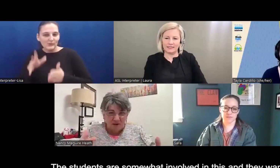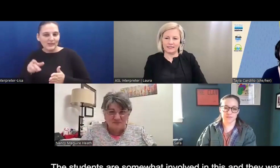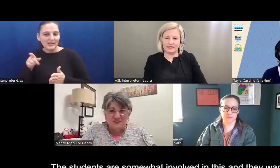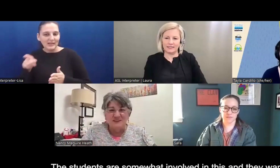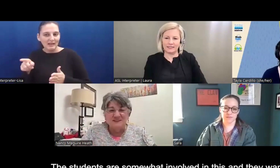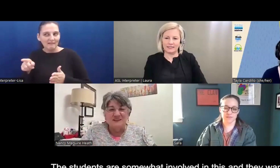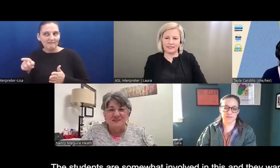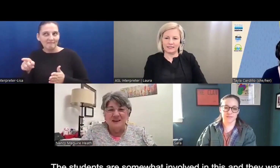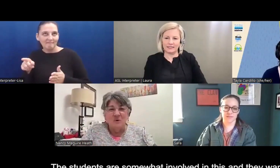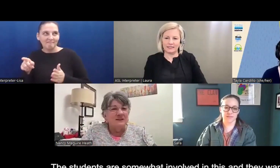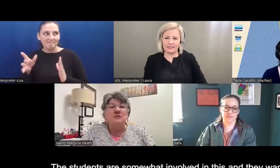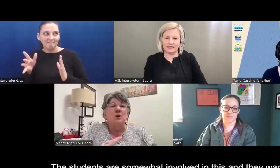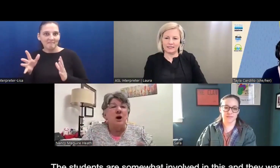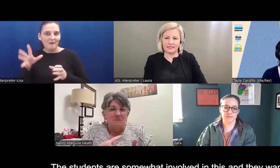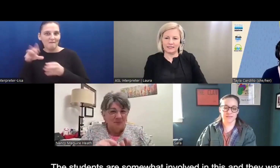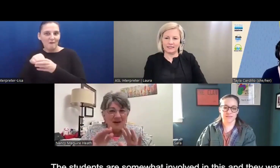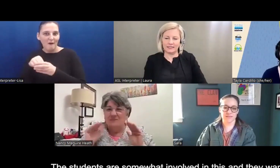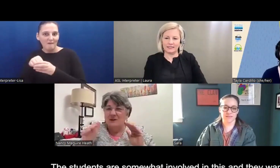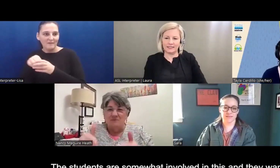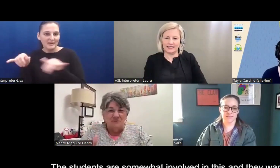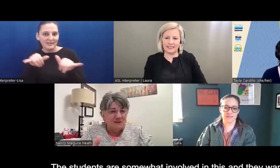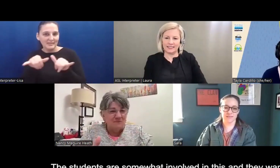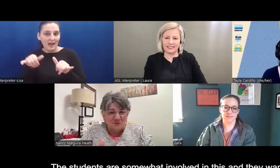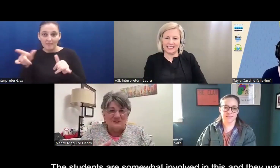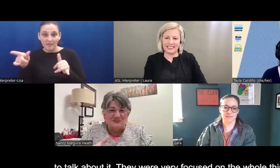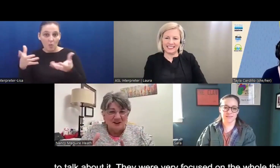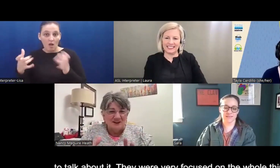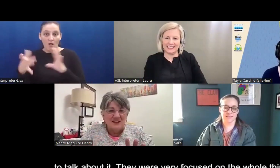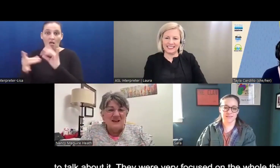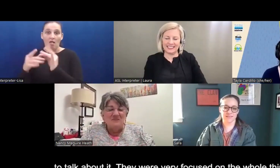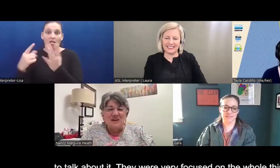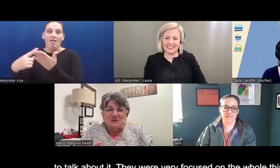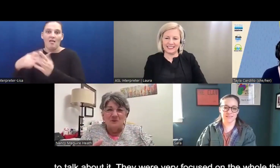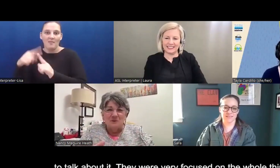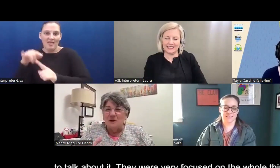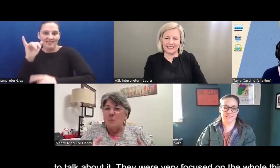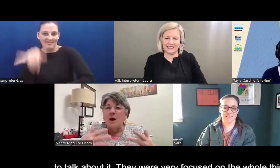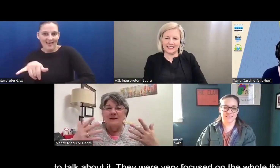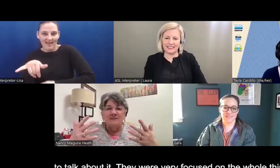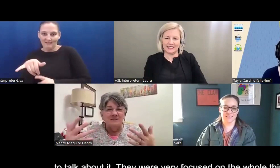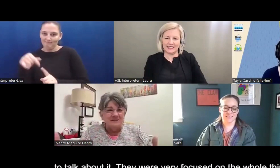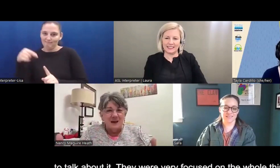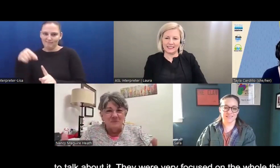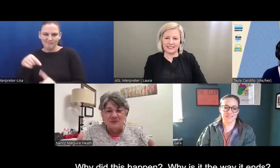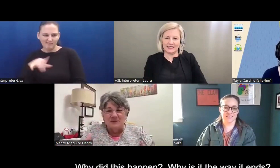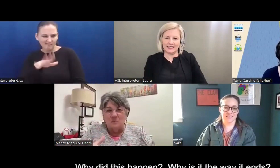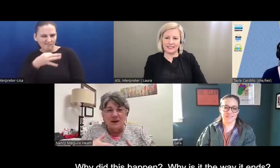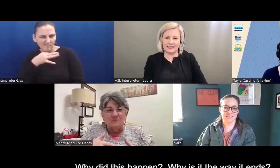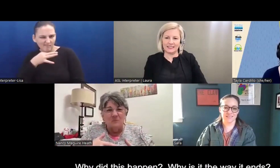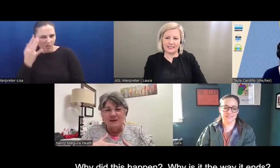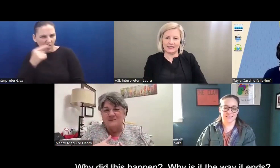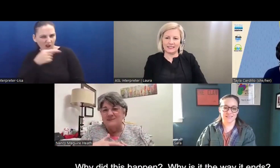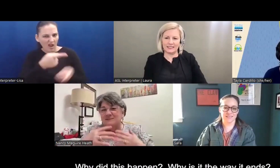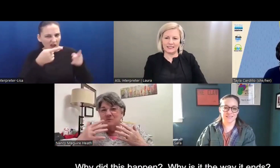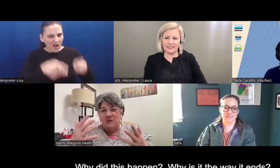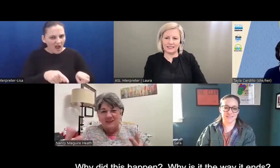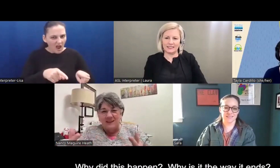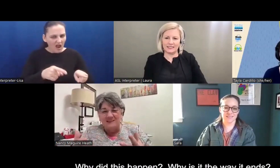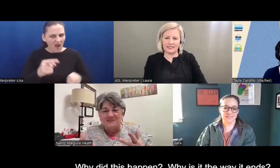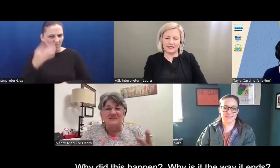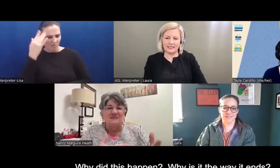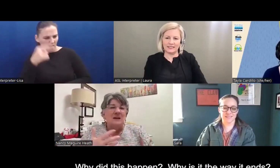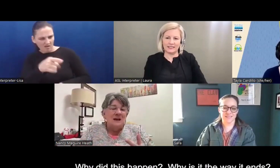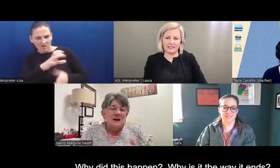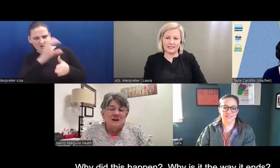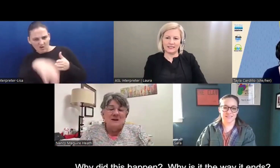involved in this and they wanted to talk about that. They were very focused on that whole thing. Why did this happen? And why, why is this the way it